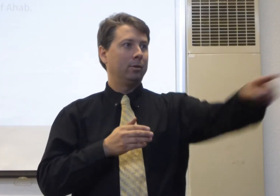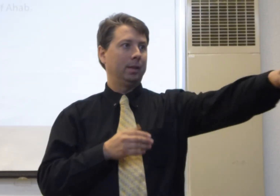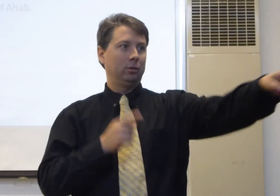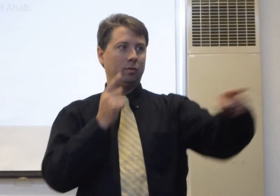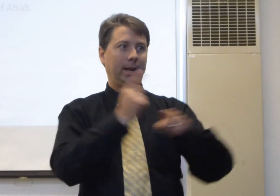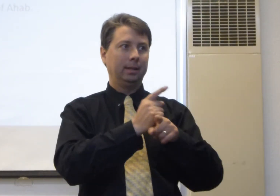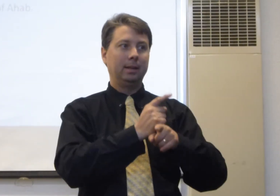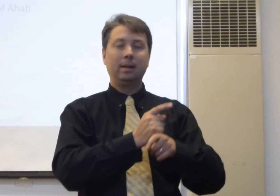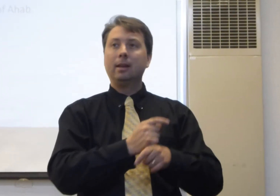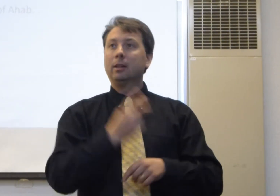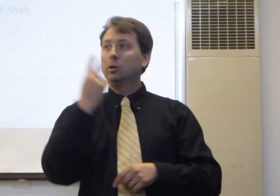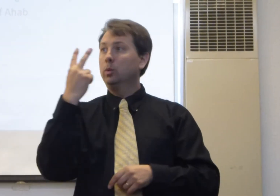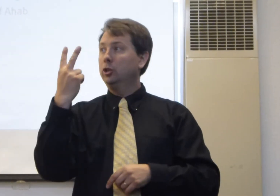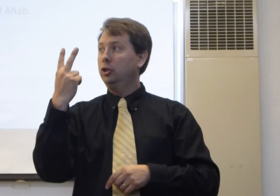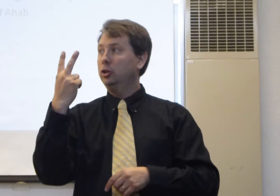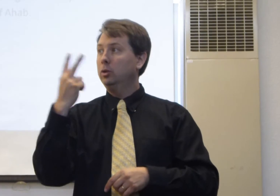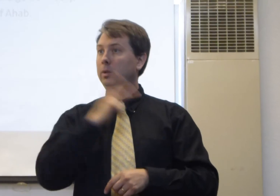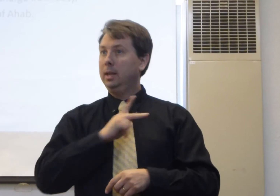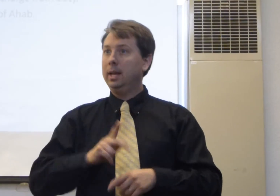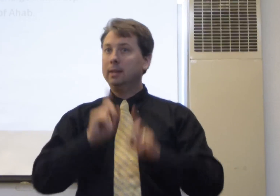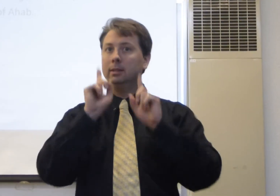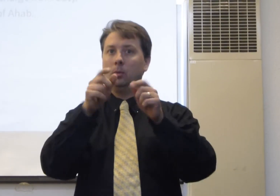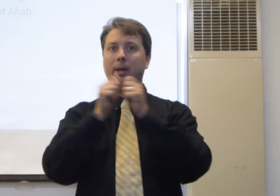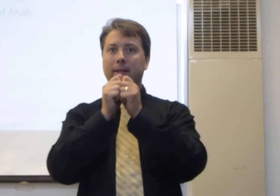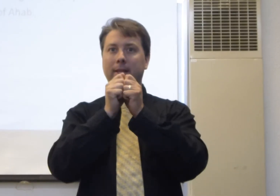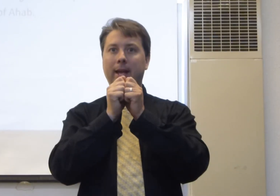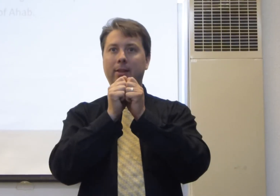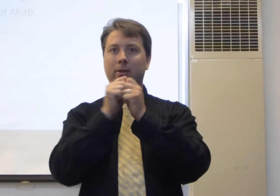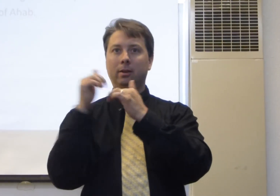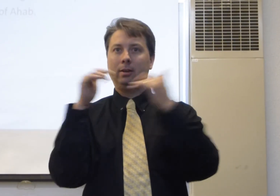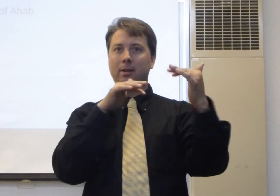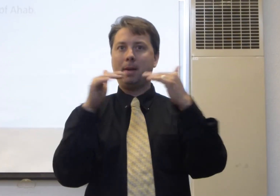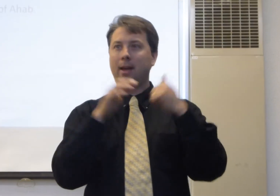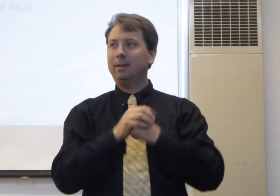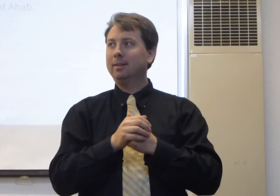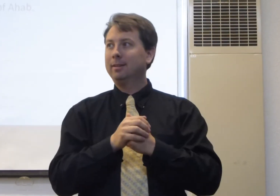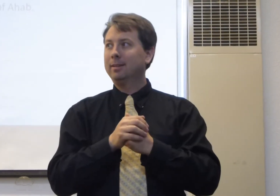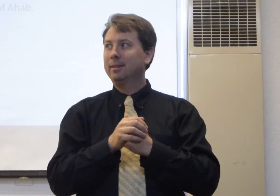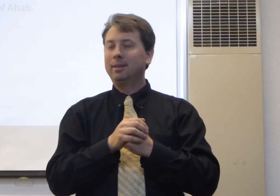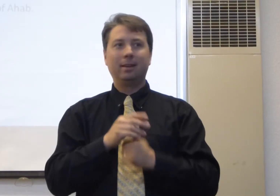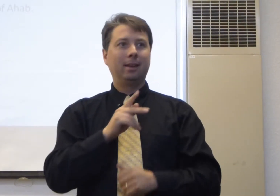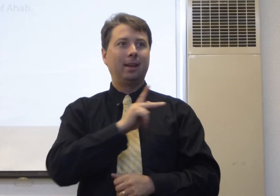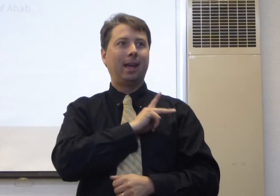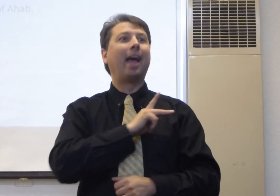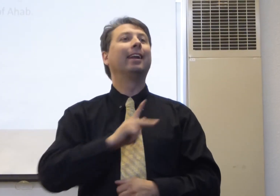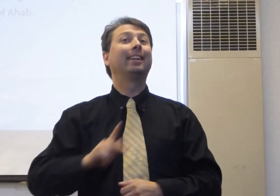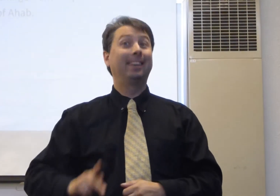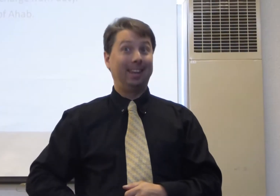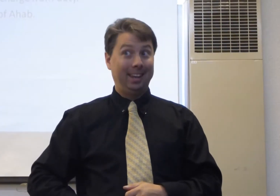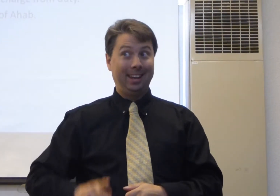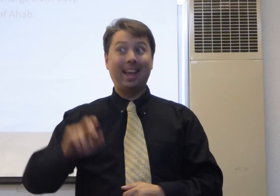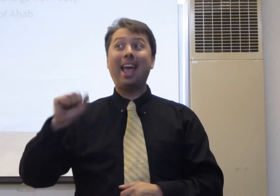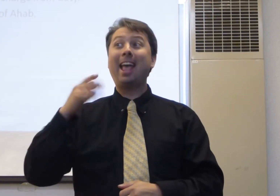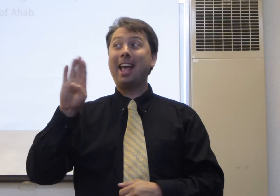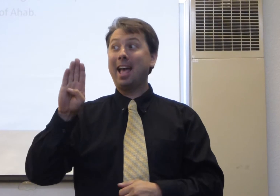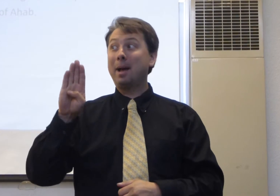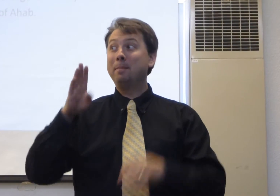That's right. There were two kings that went together for that. And King Ahab